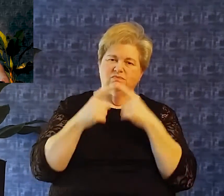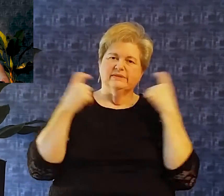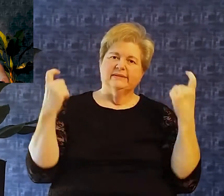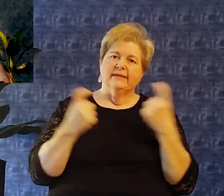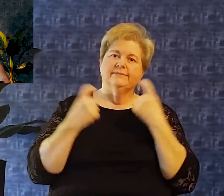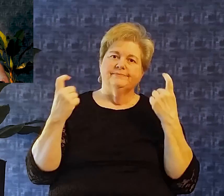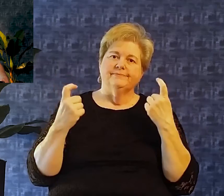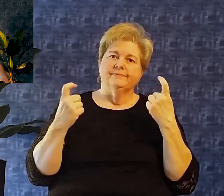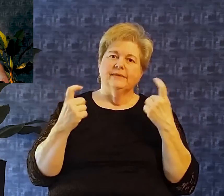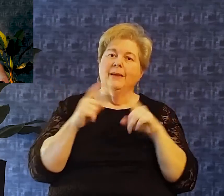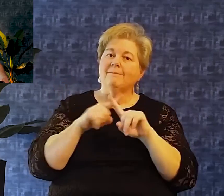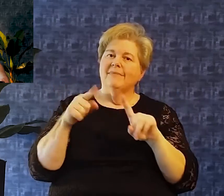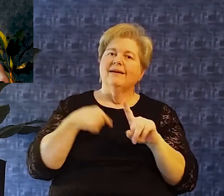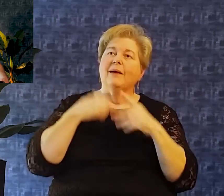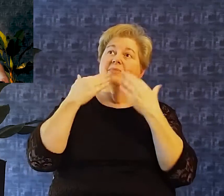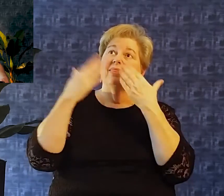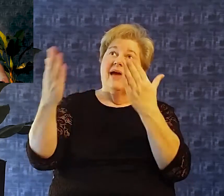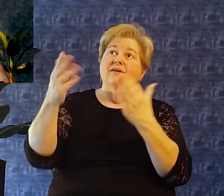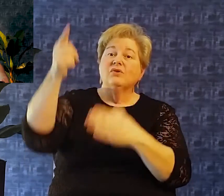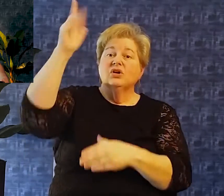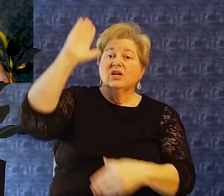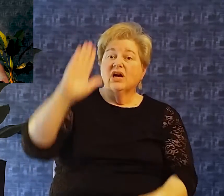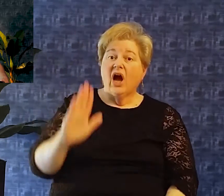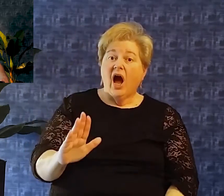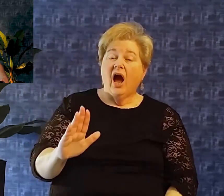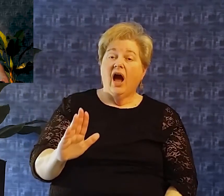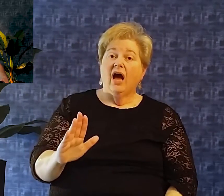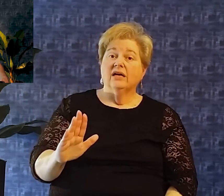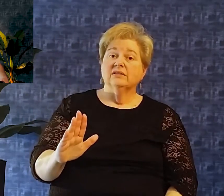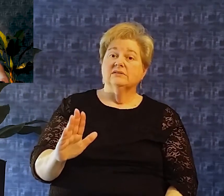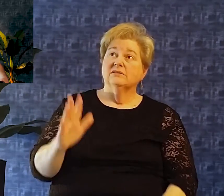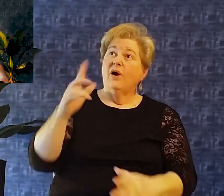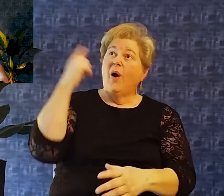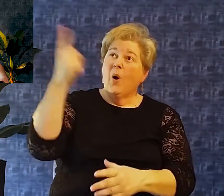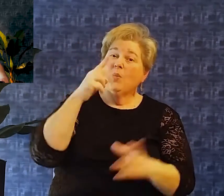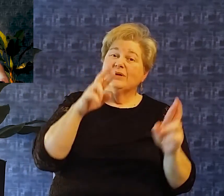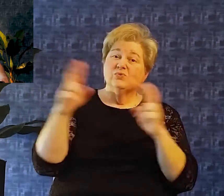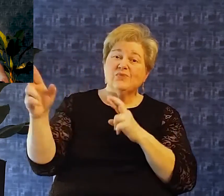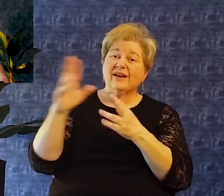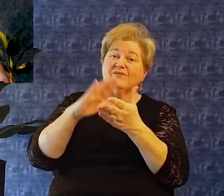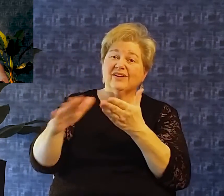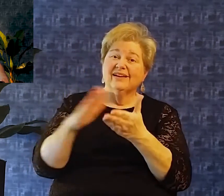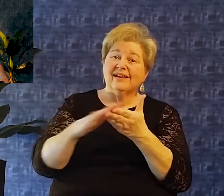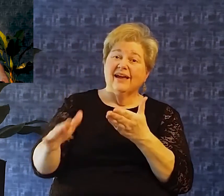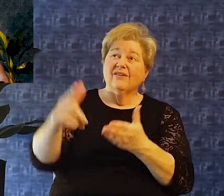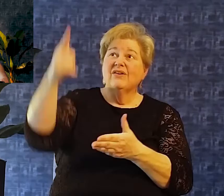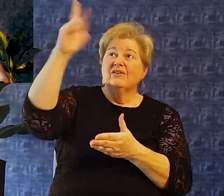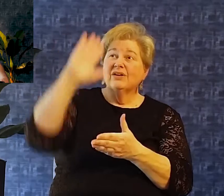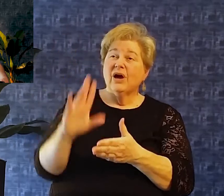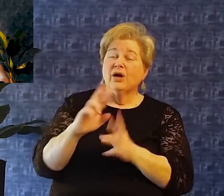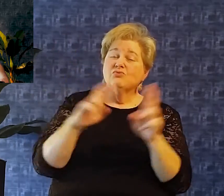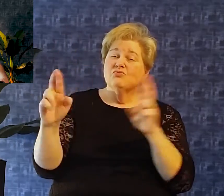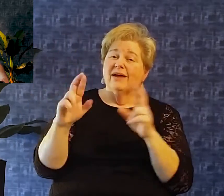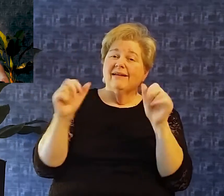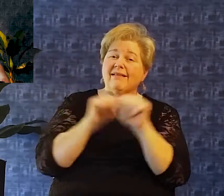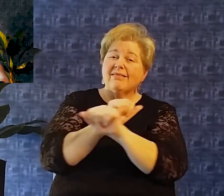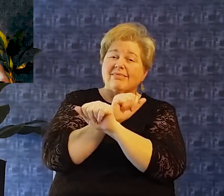god's propensity to love and god's propensity to give grace and mercy Is even greater than my